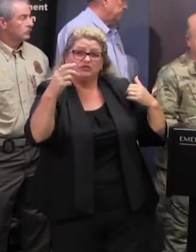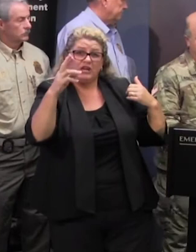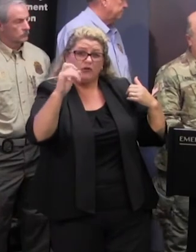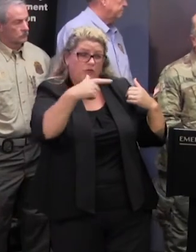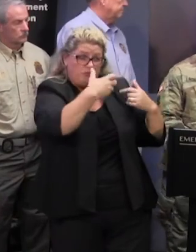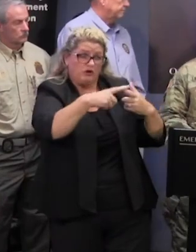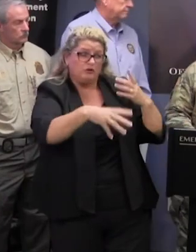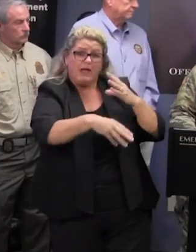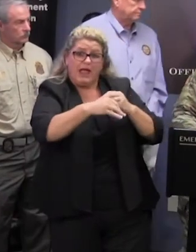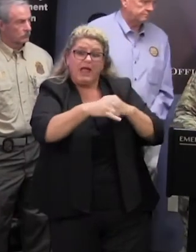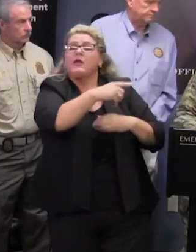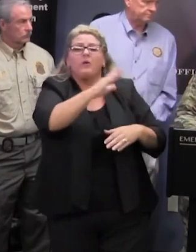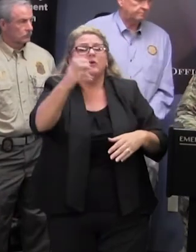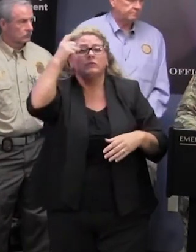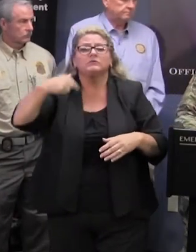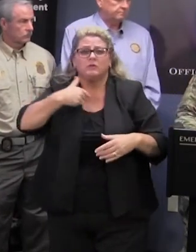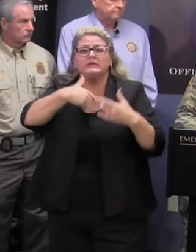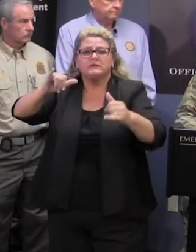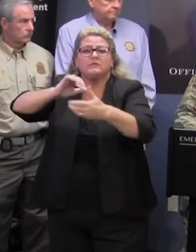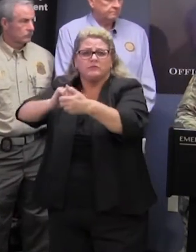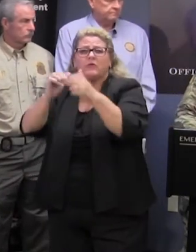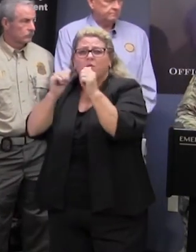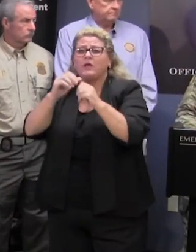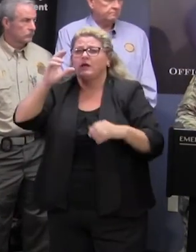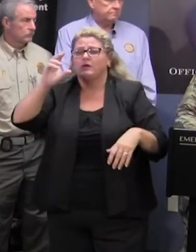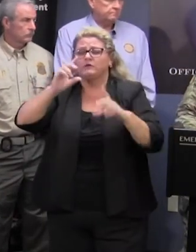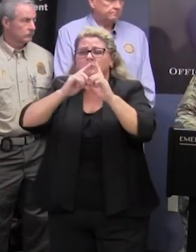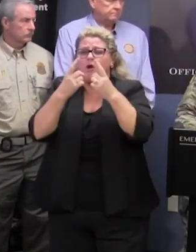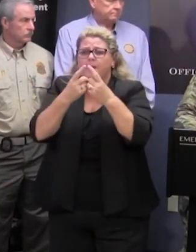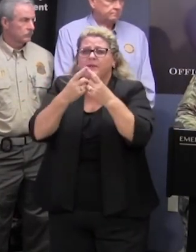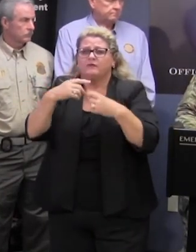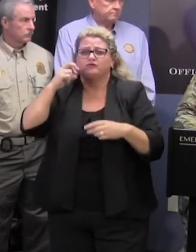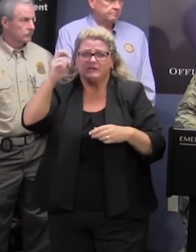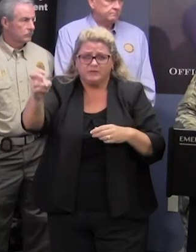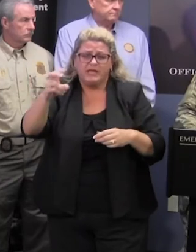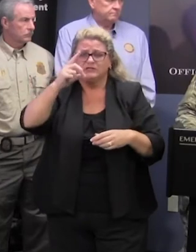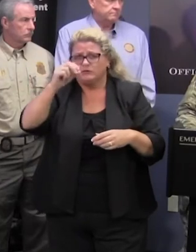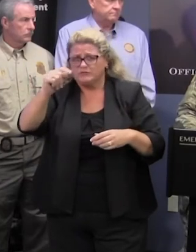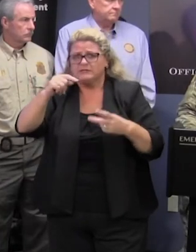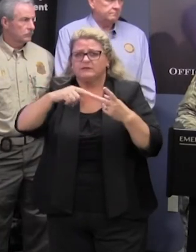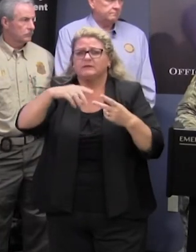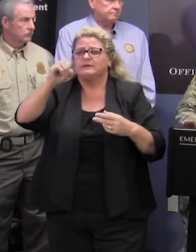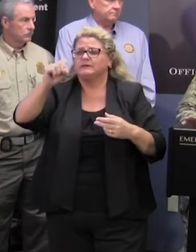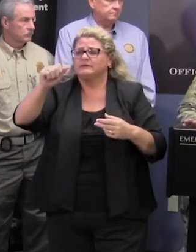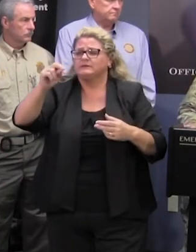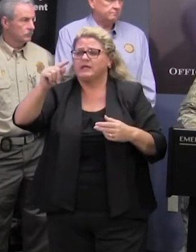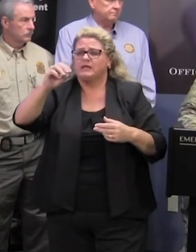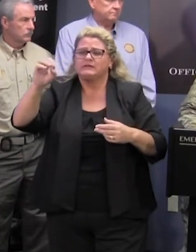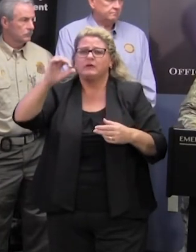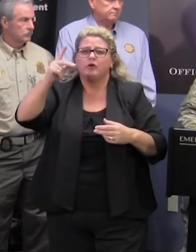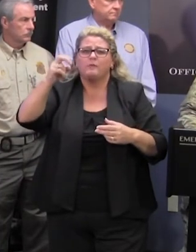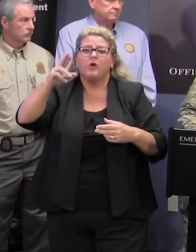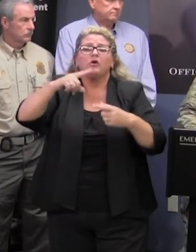well we continue to coordinate also with the department of transportation and the santee cooper uh providing uh float